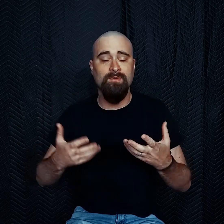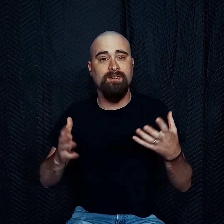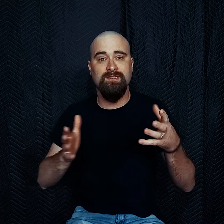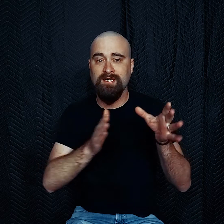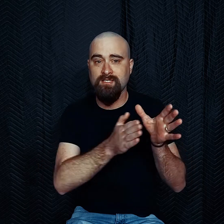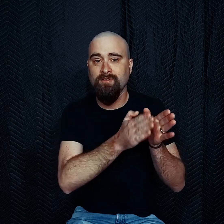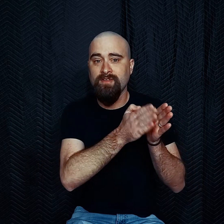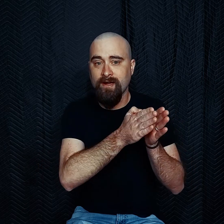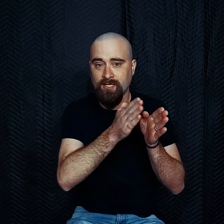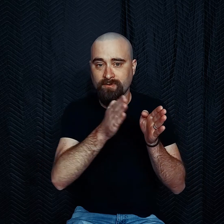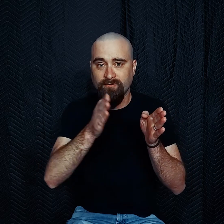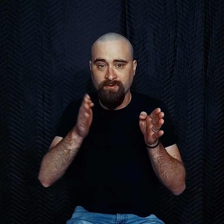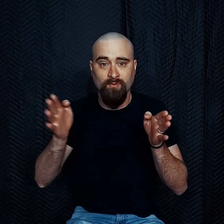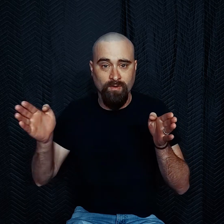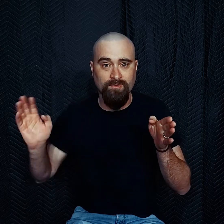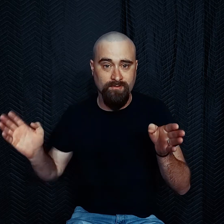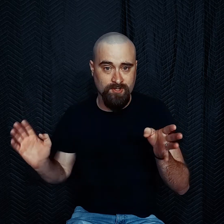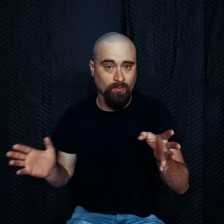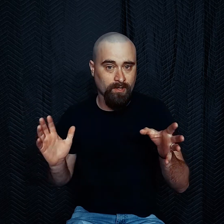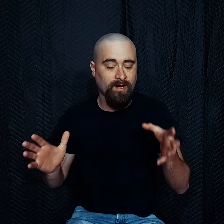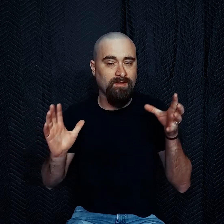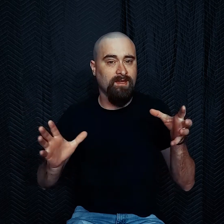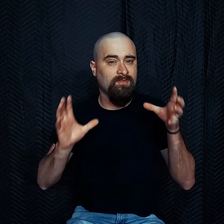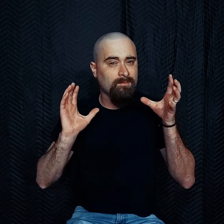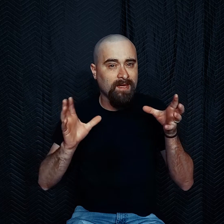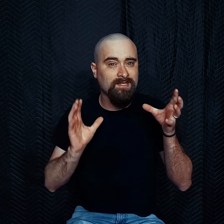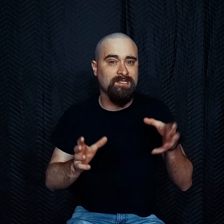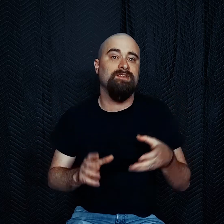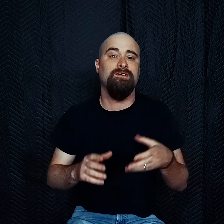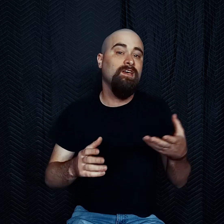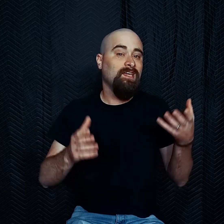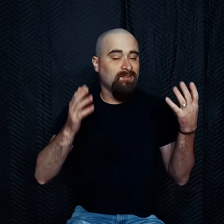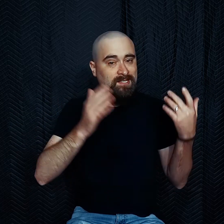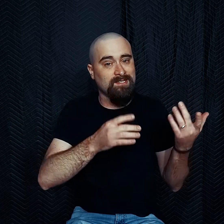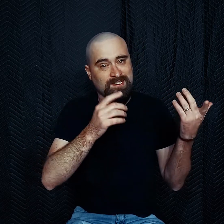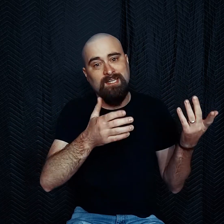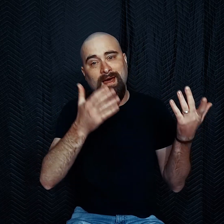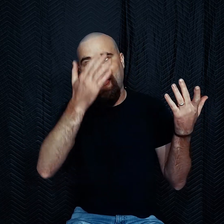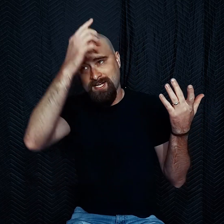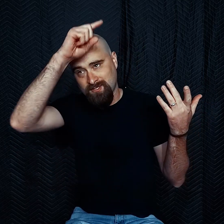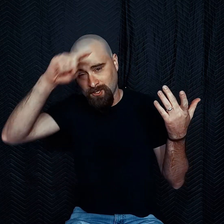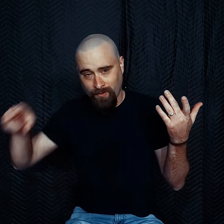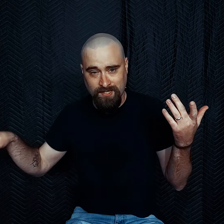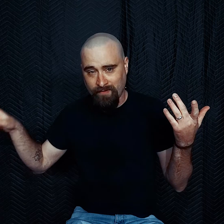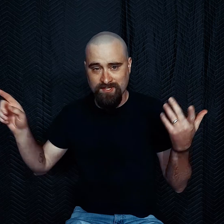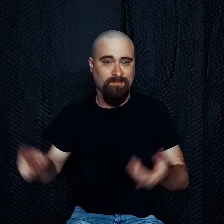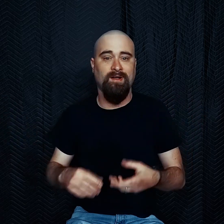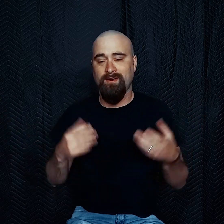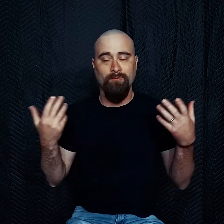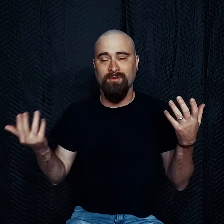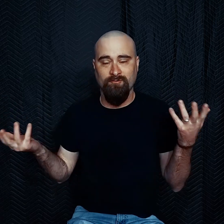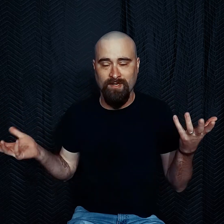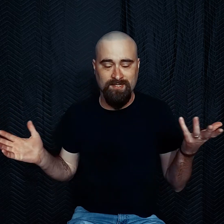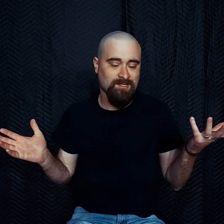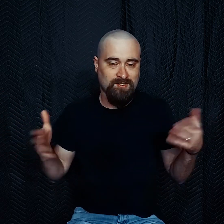because they still narratively fit with the story, right? They made sense. If you didn't see him actually going down the zipline, it wouldn't have made sense